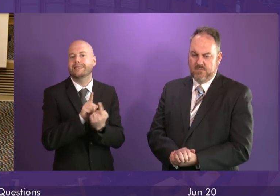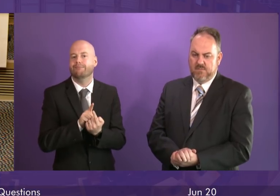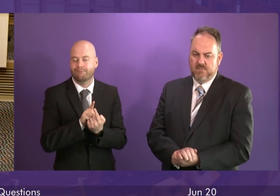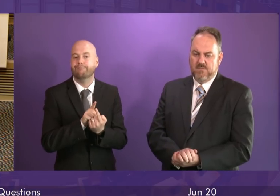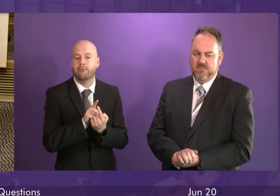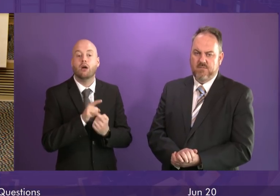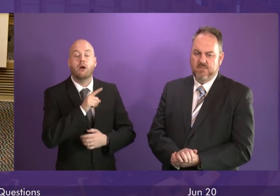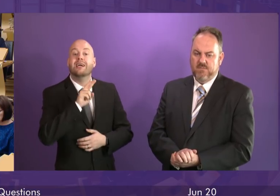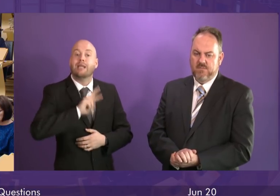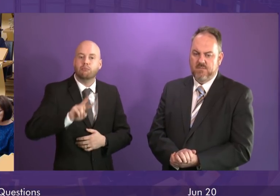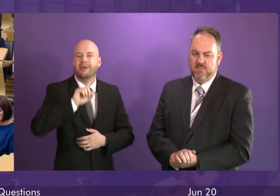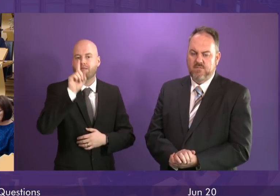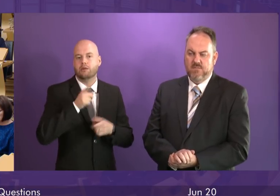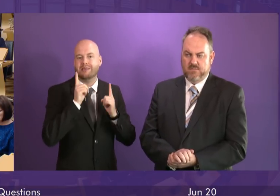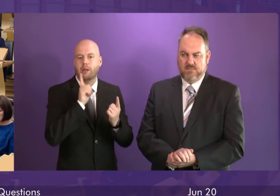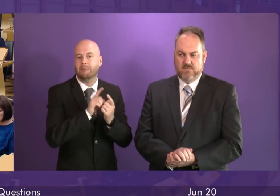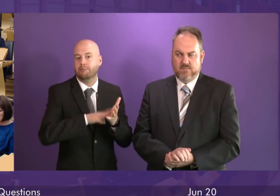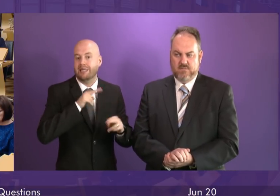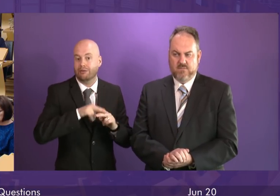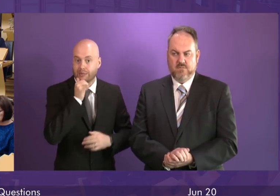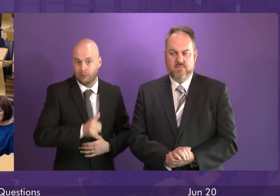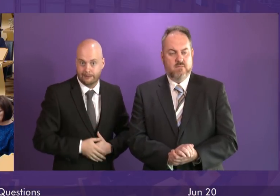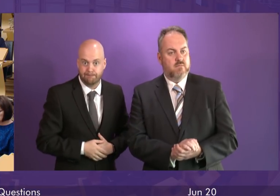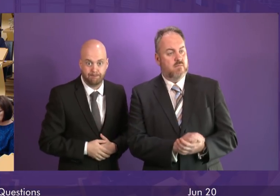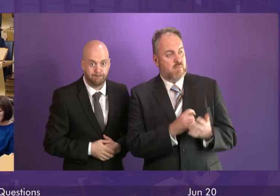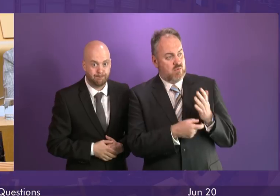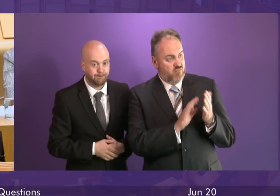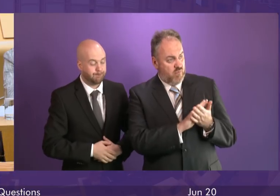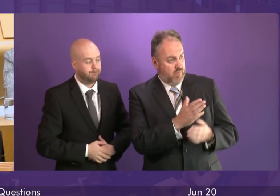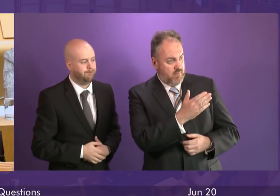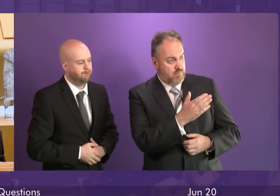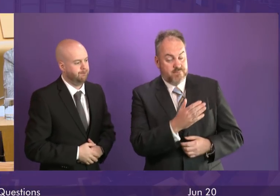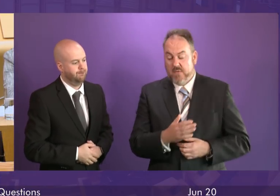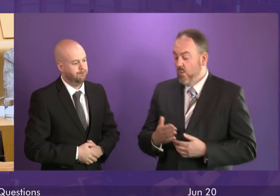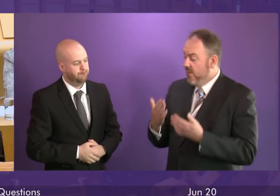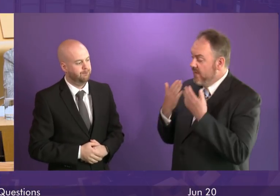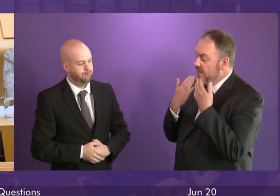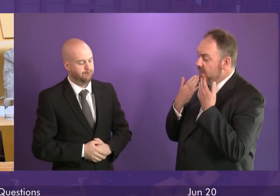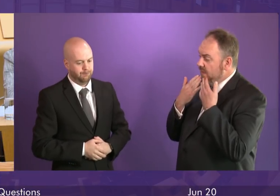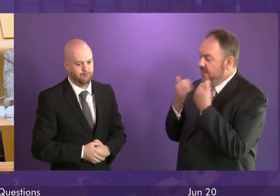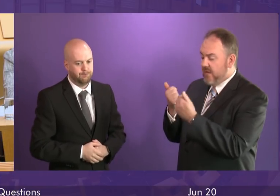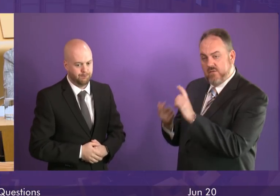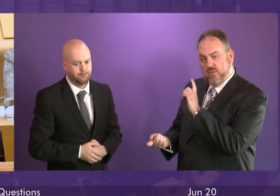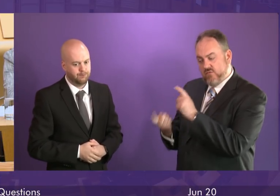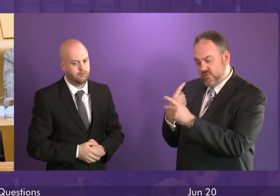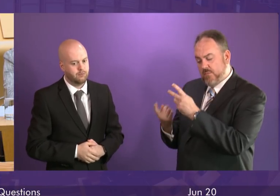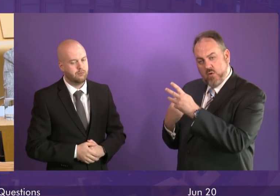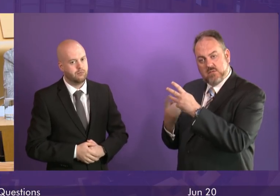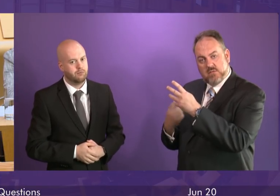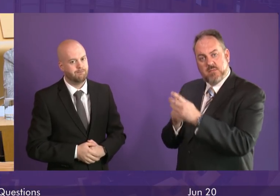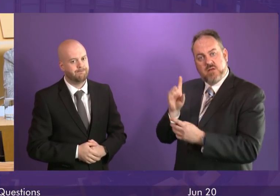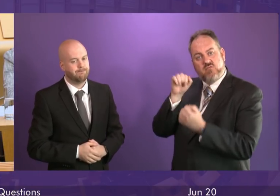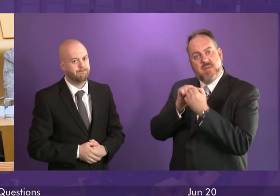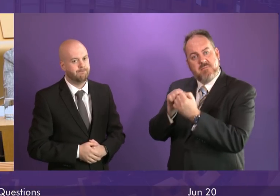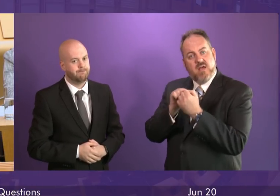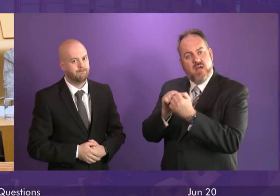parents next week. I thank the First Minister for that response and I think it is important that we put on record that both the council and the NHS